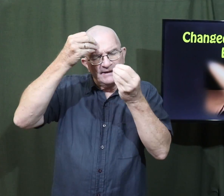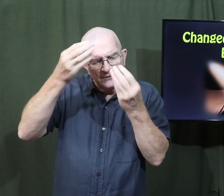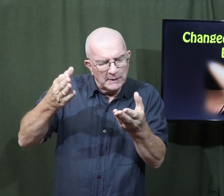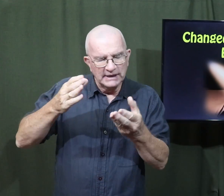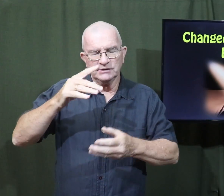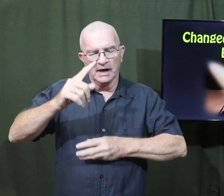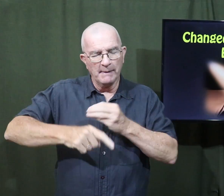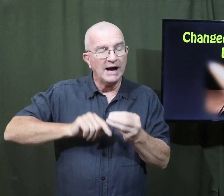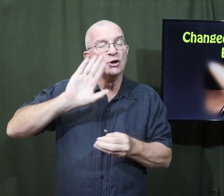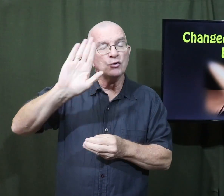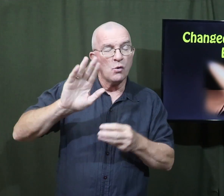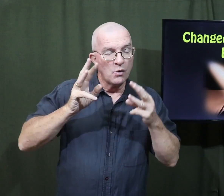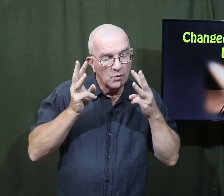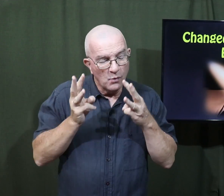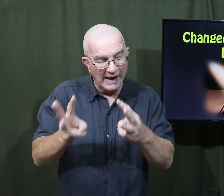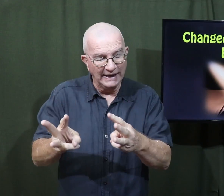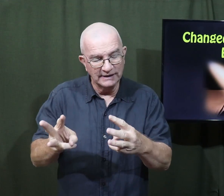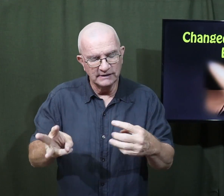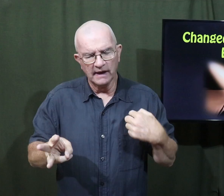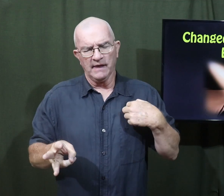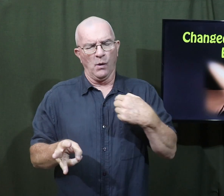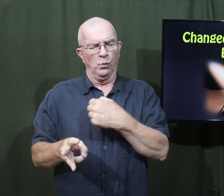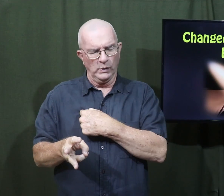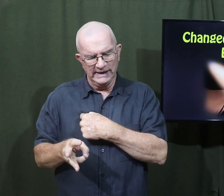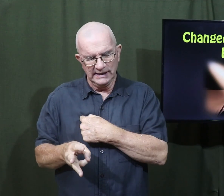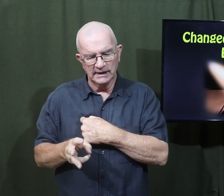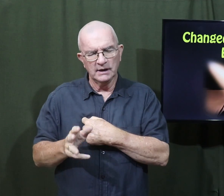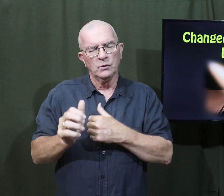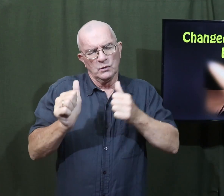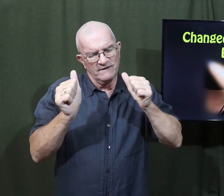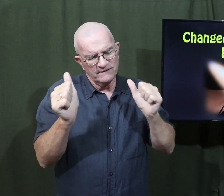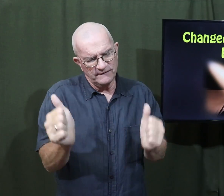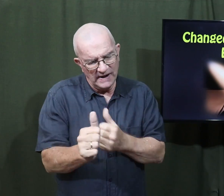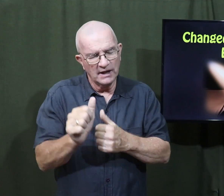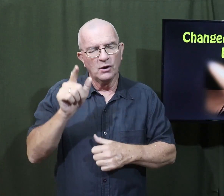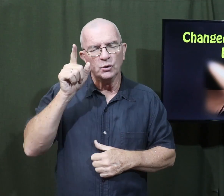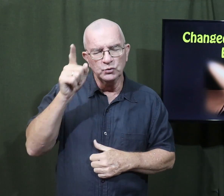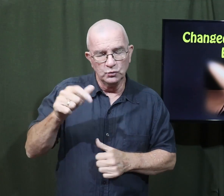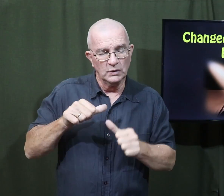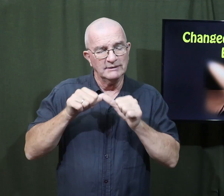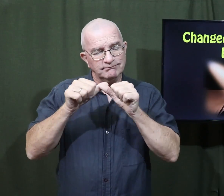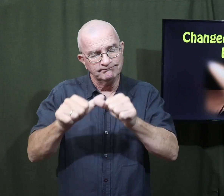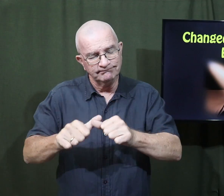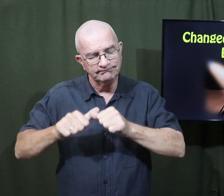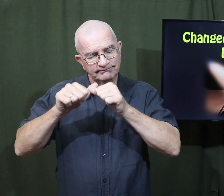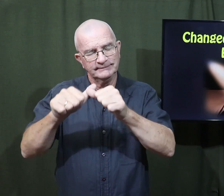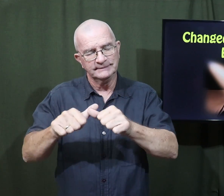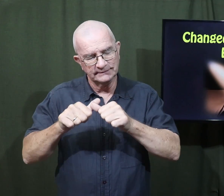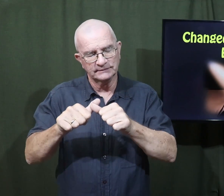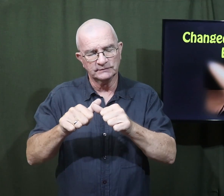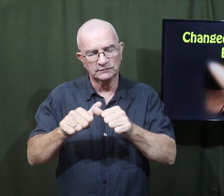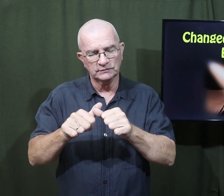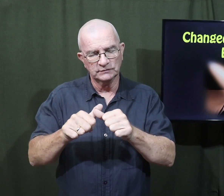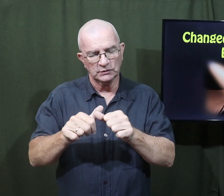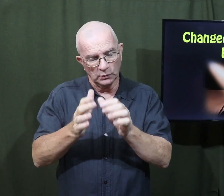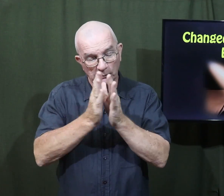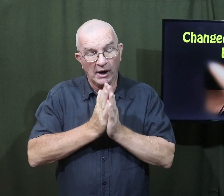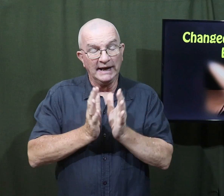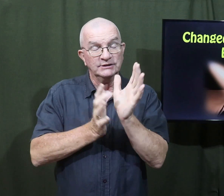ways. We pray that you would help us to follow you continually. In Jesus'